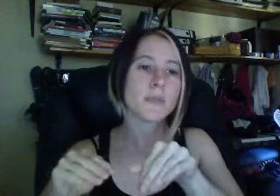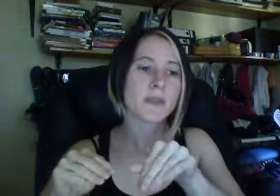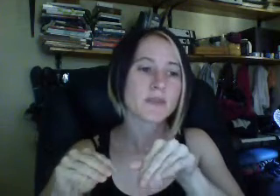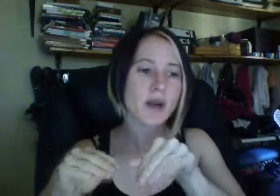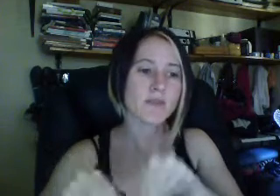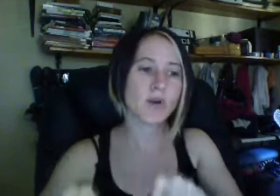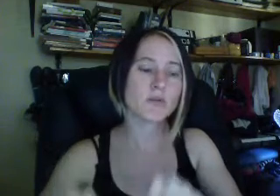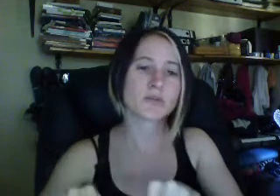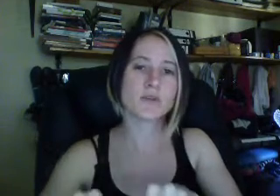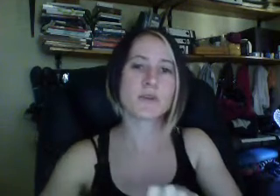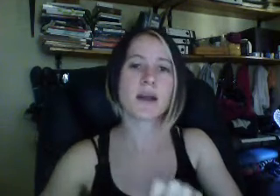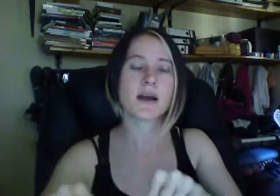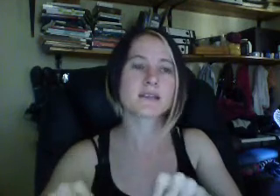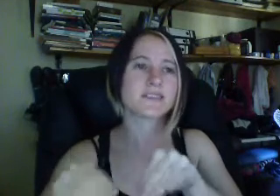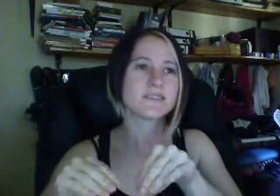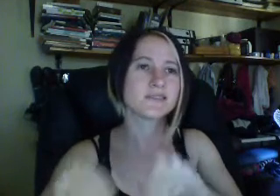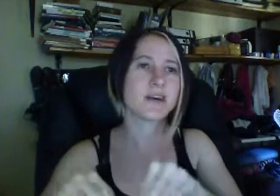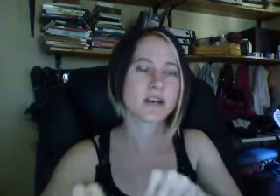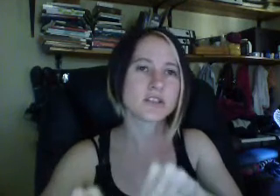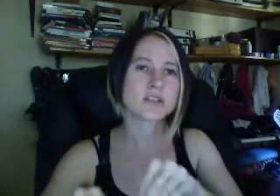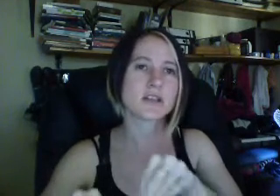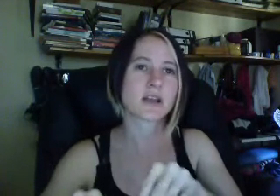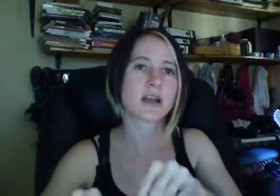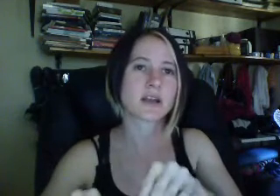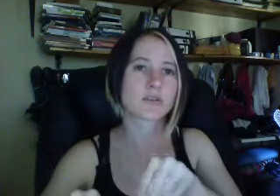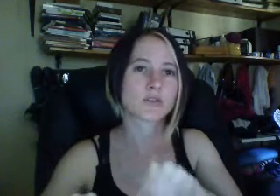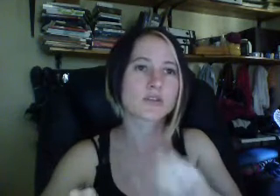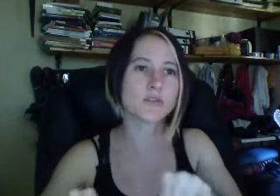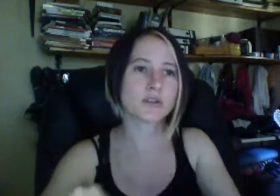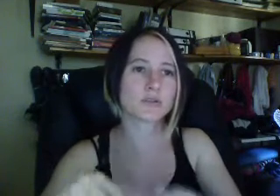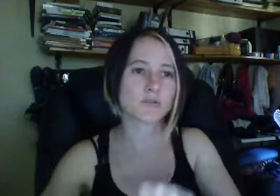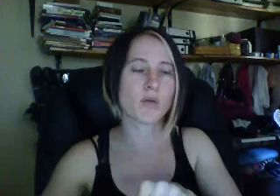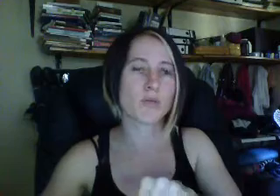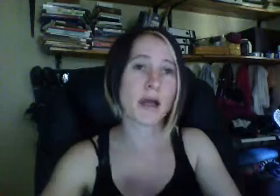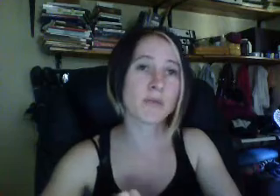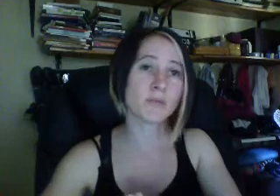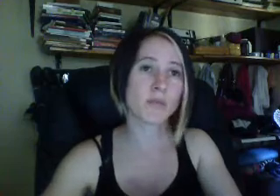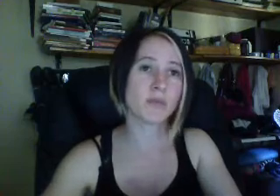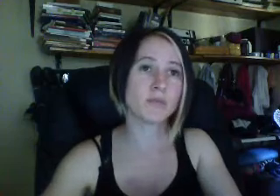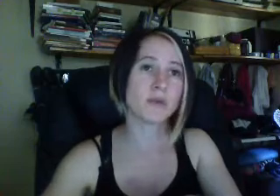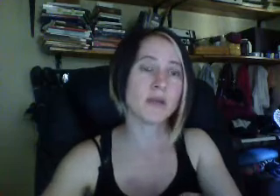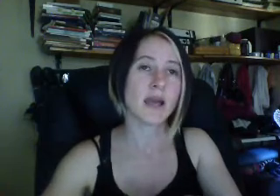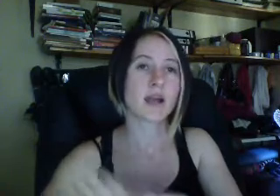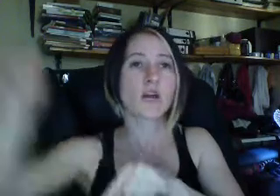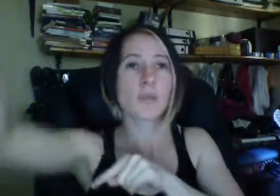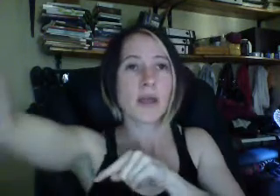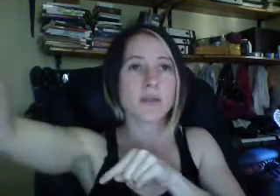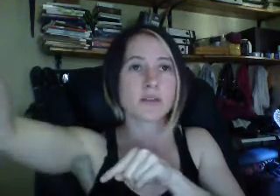if you have a moment where you realize, oh, I actually see that I am contributing to this problem, I am the problem, and I can't blame the